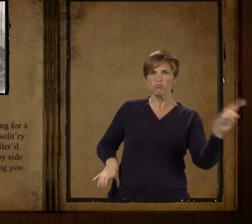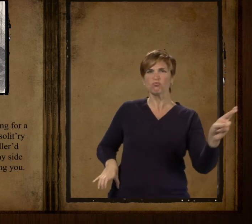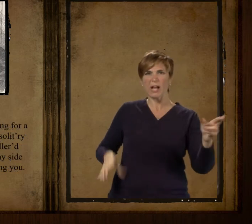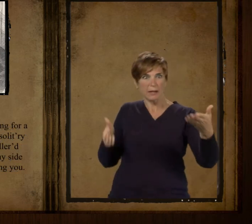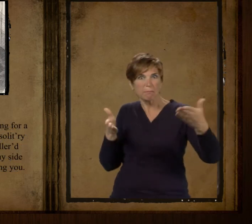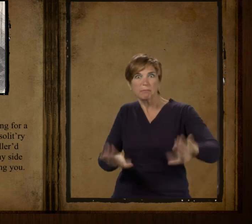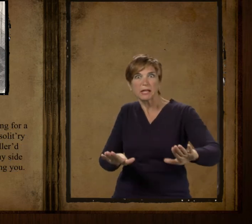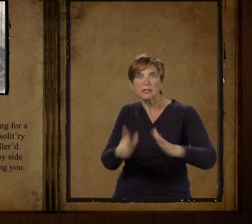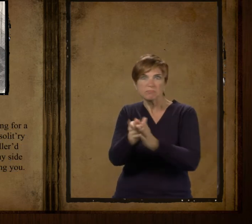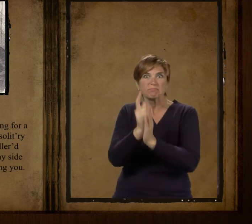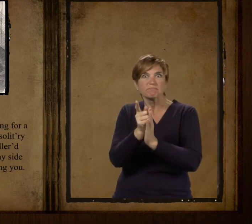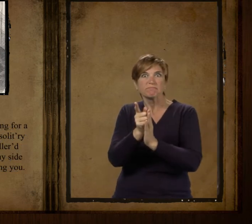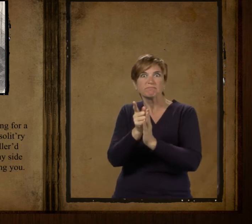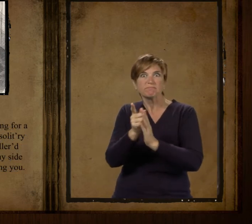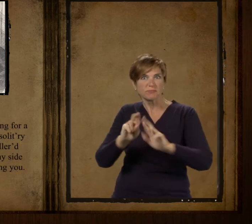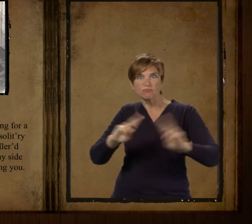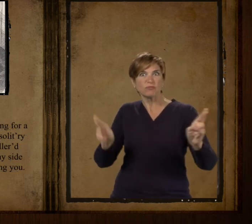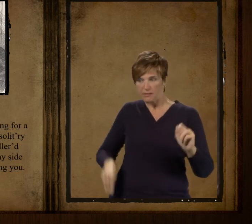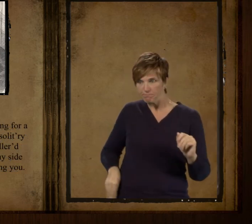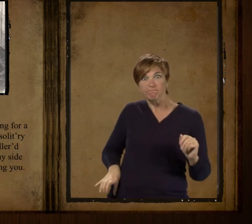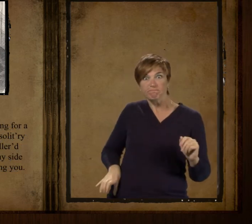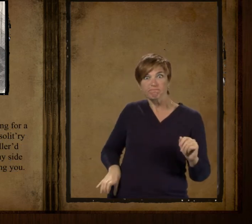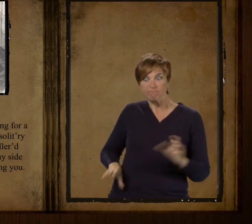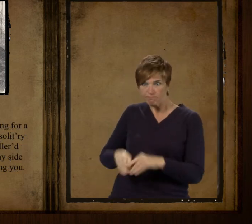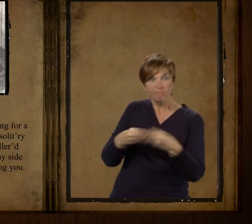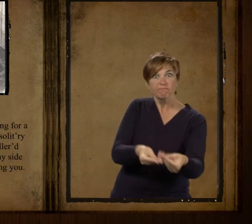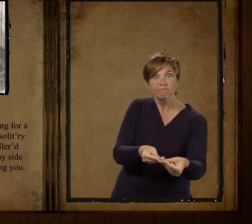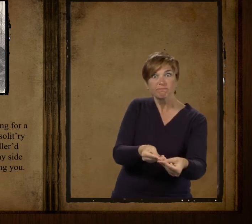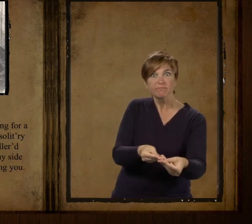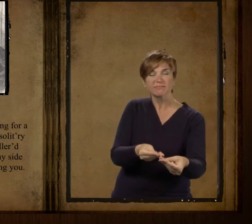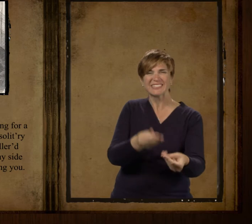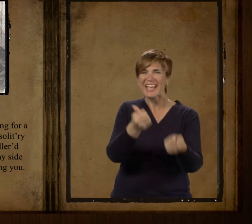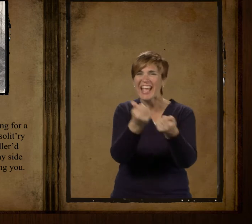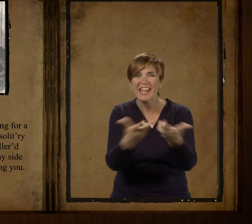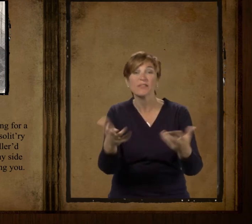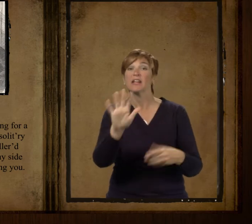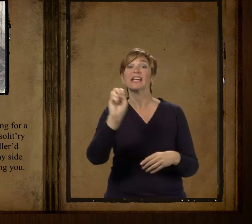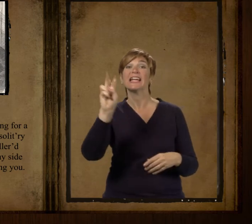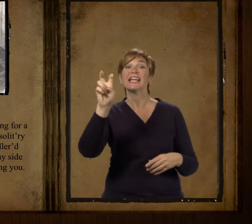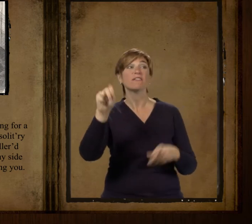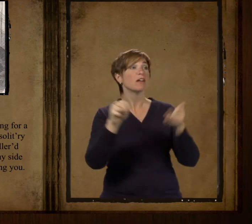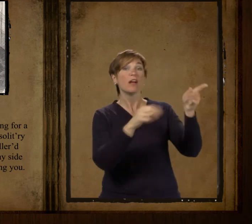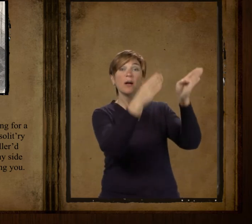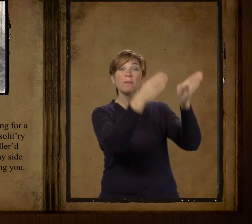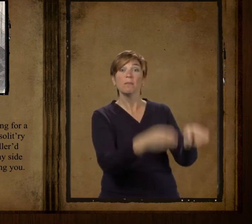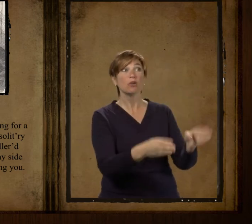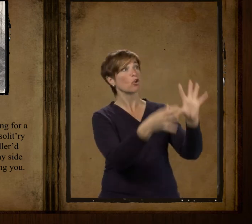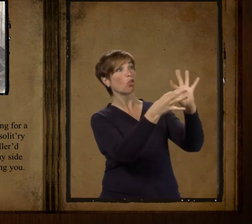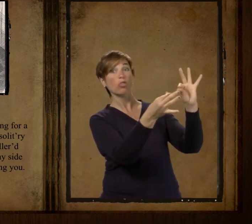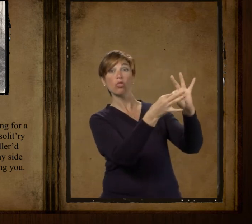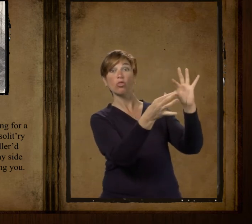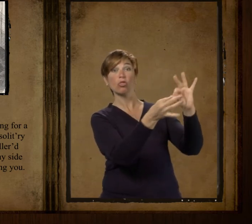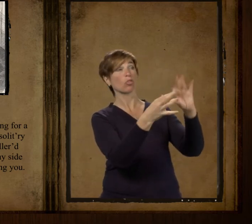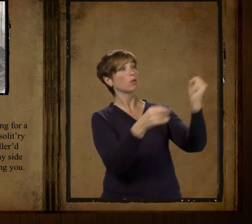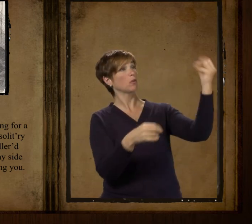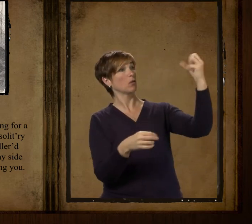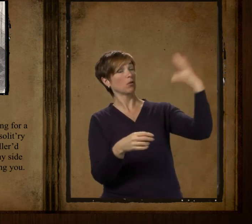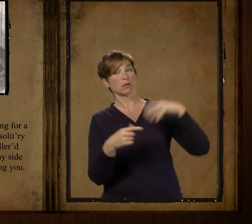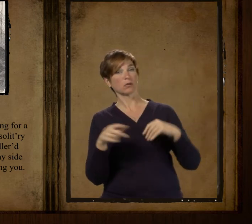he was always ready and laying for a chance there couldn't be no solitary thing mentioned but